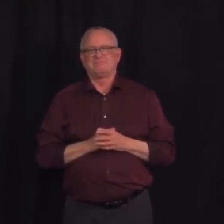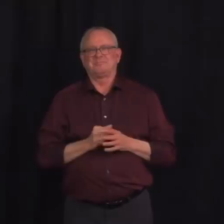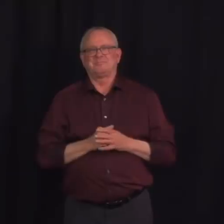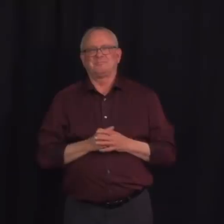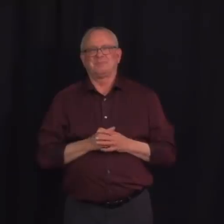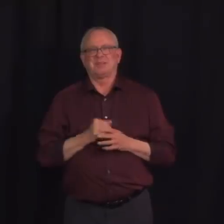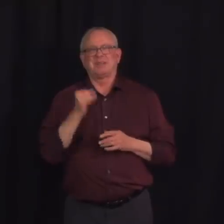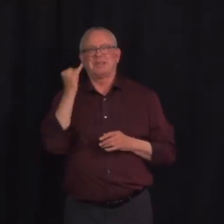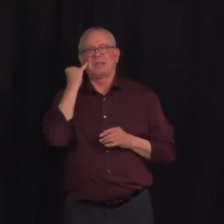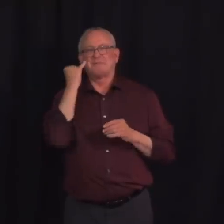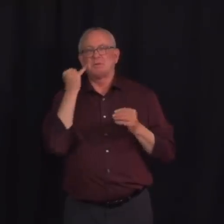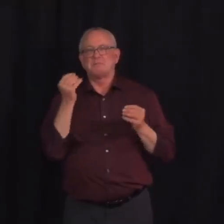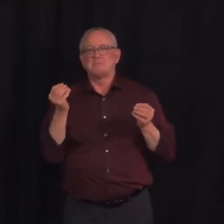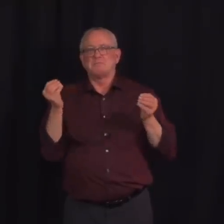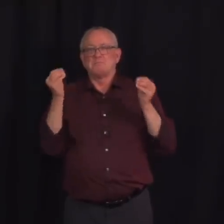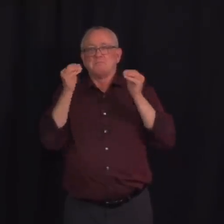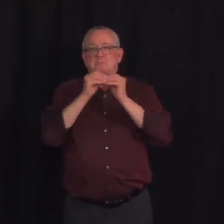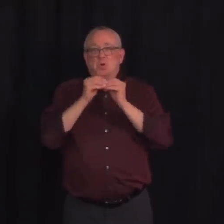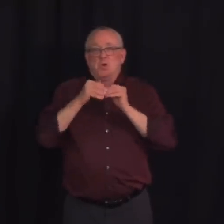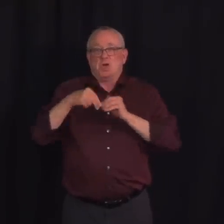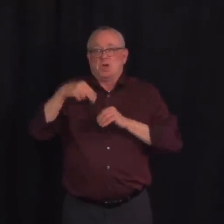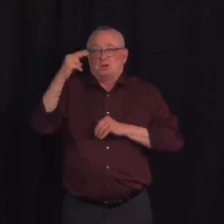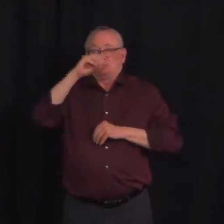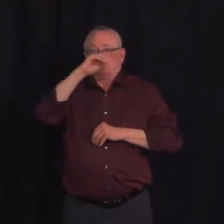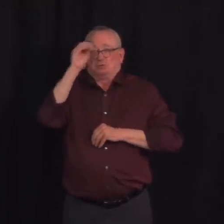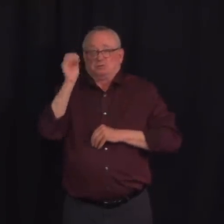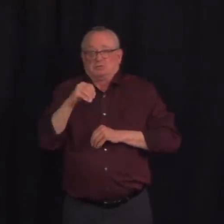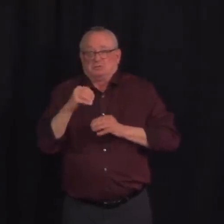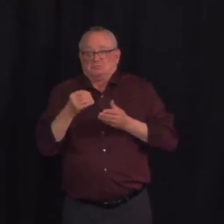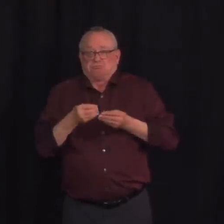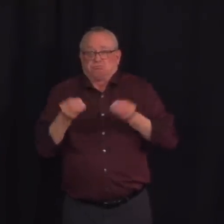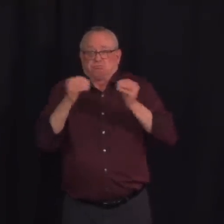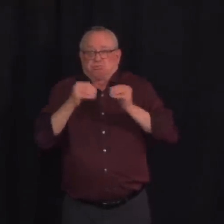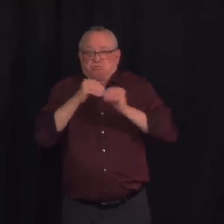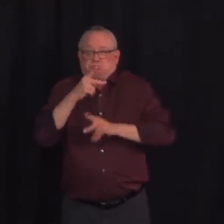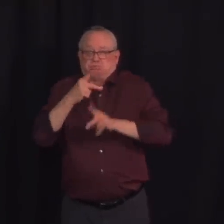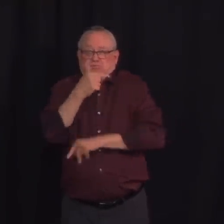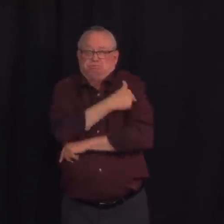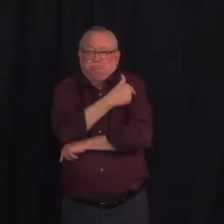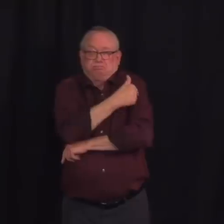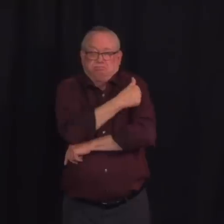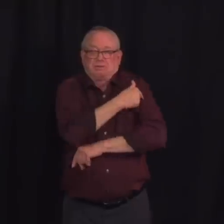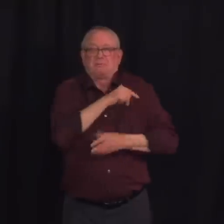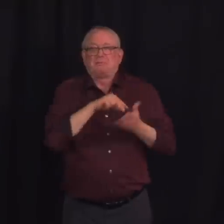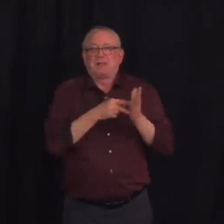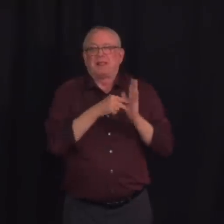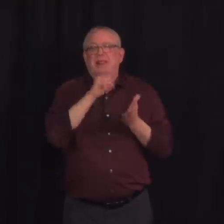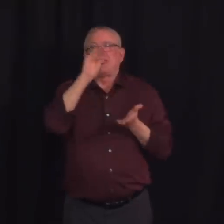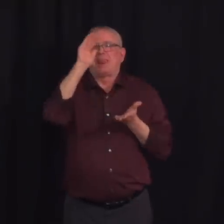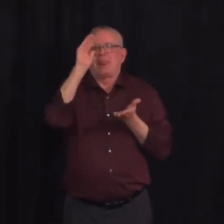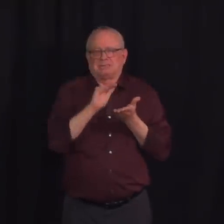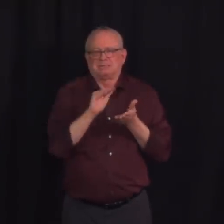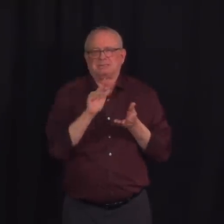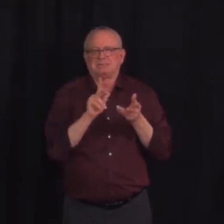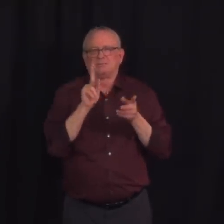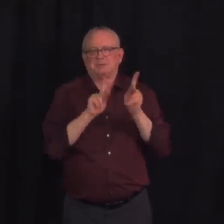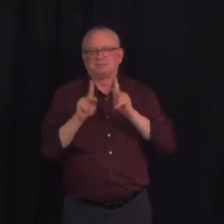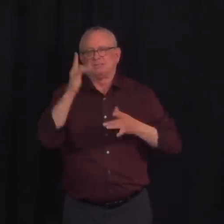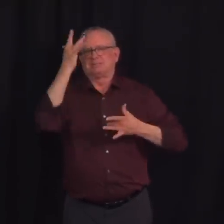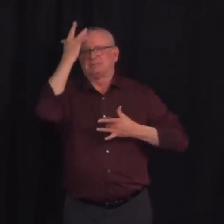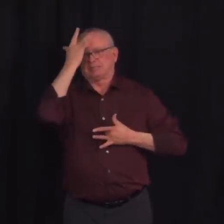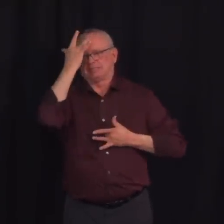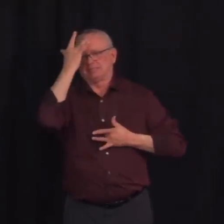vaccines that combination is the path that we have, the opportunity that we have